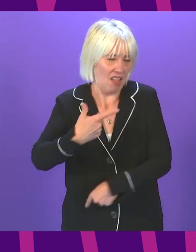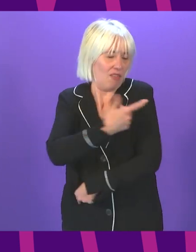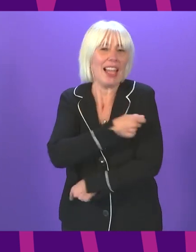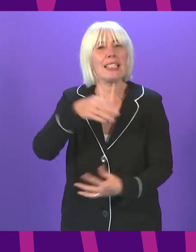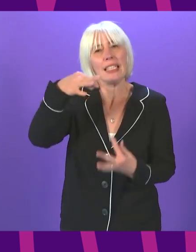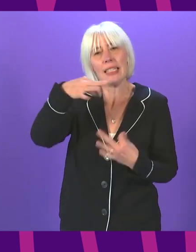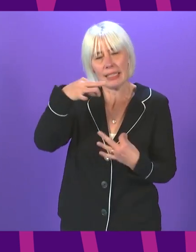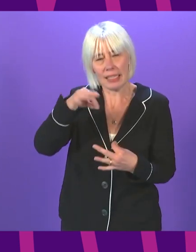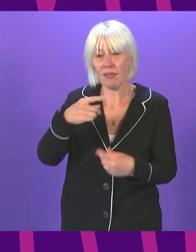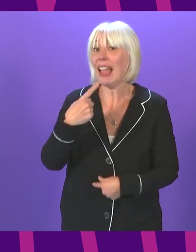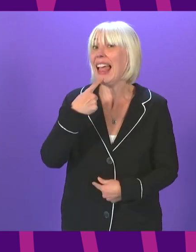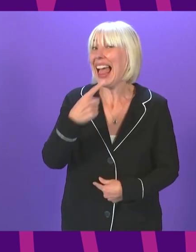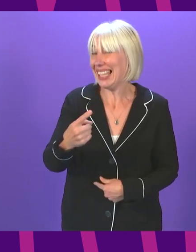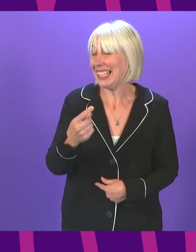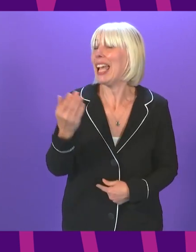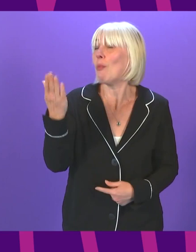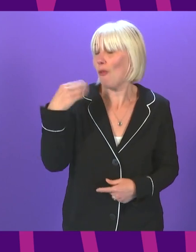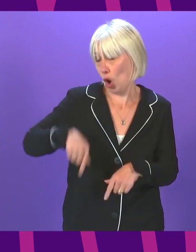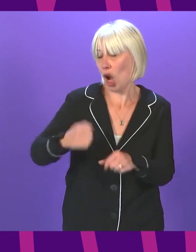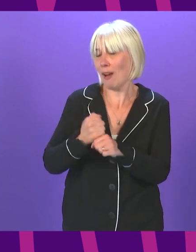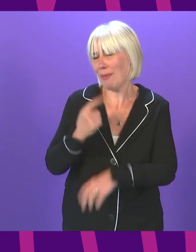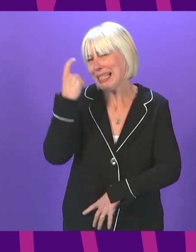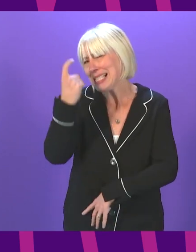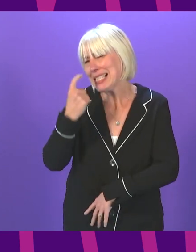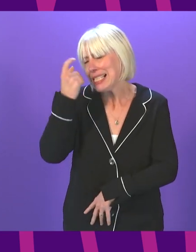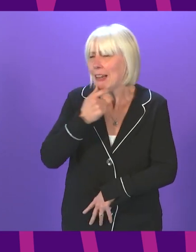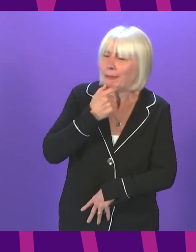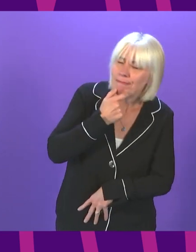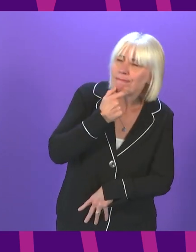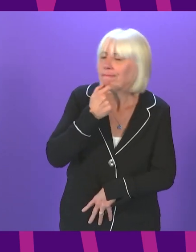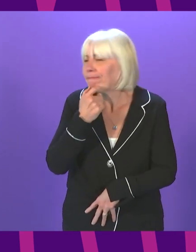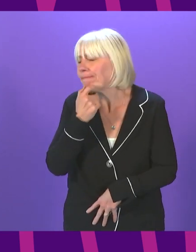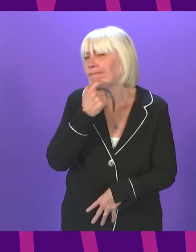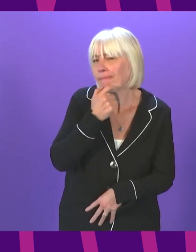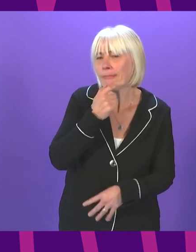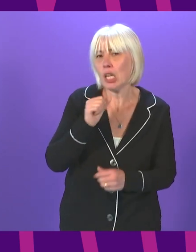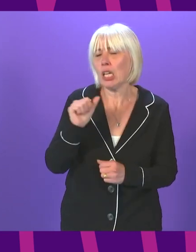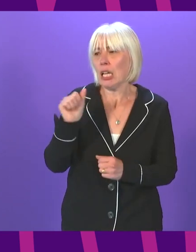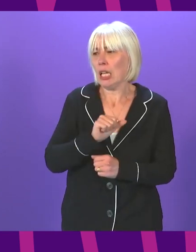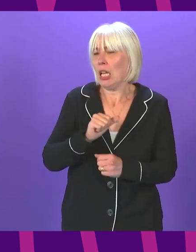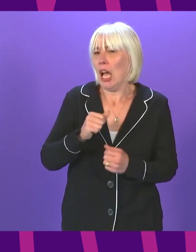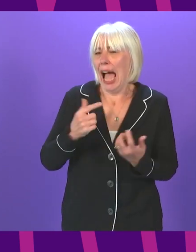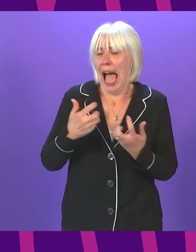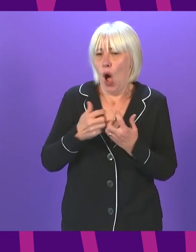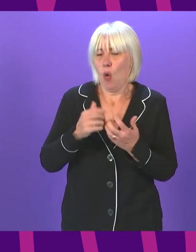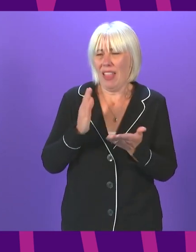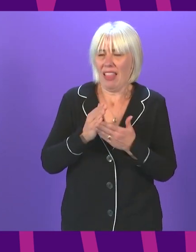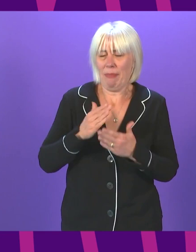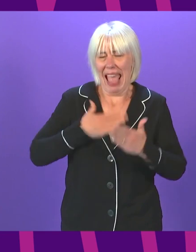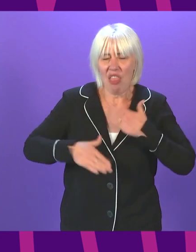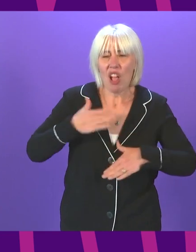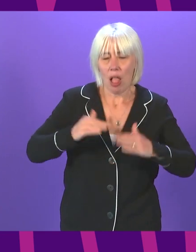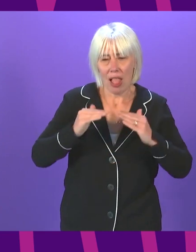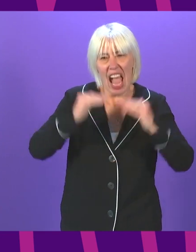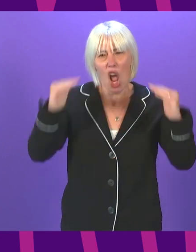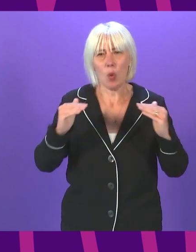indicated before, the government has been considering very carefully whether, notwithstanding the understandable equity and ethical concerns,